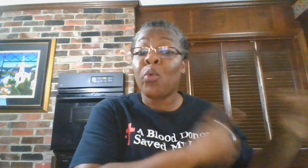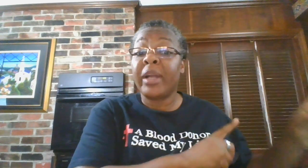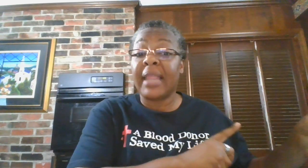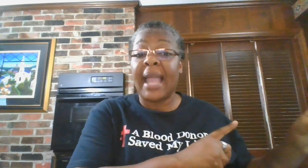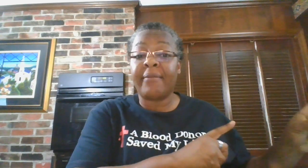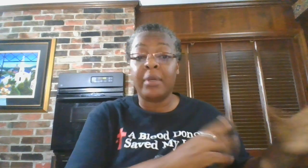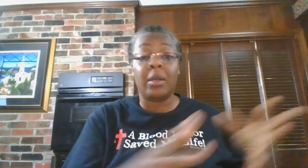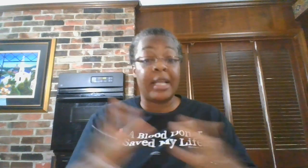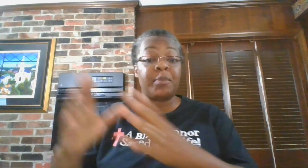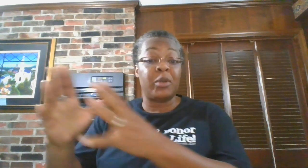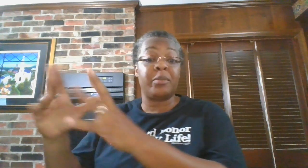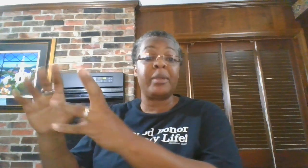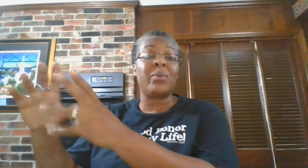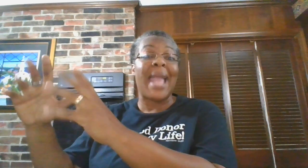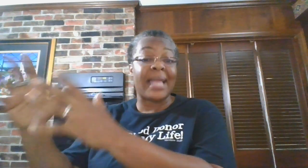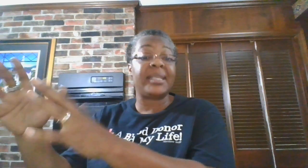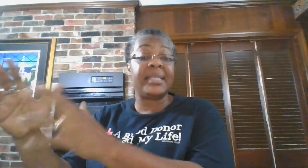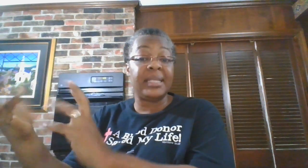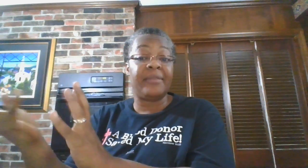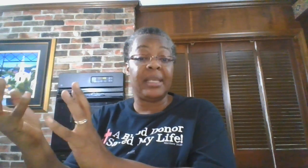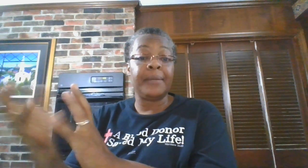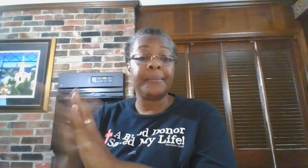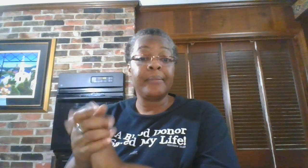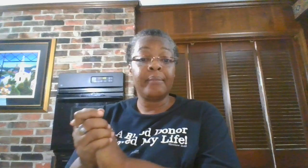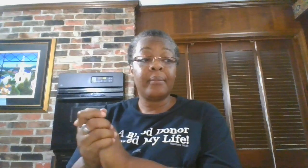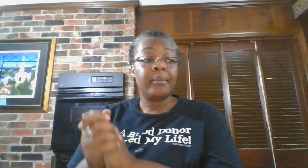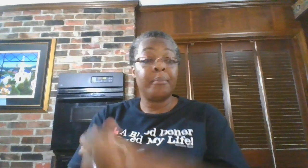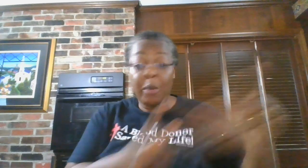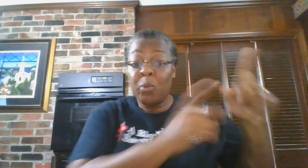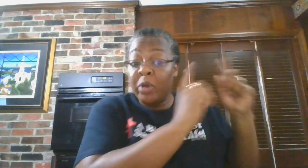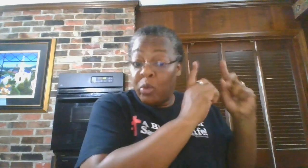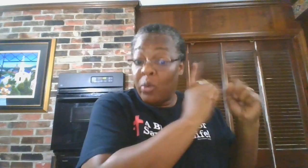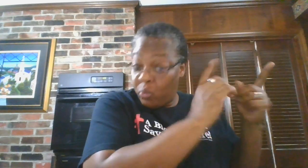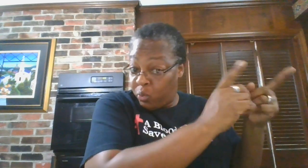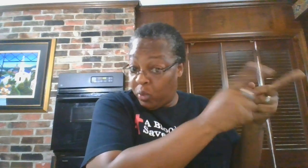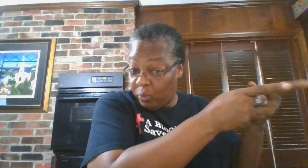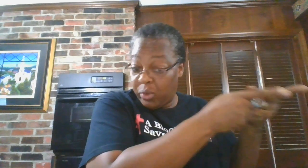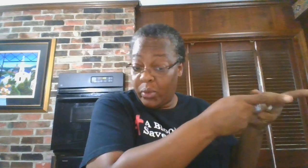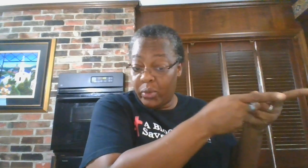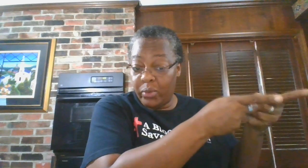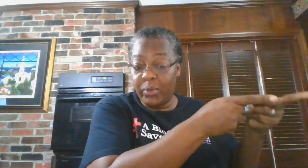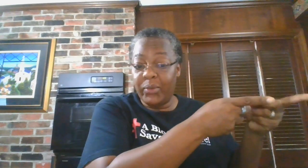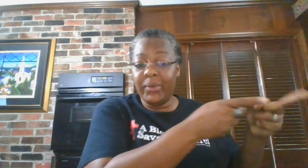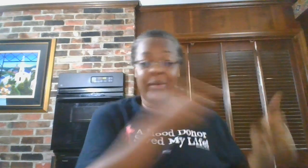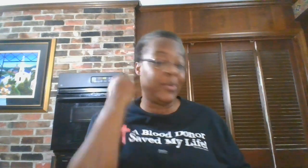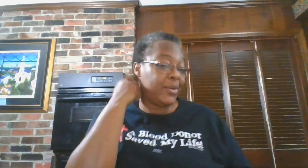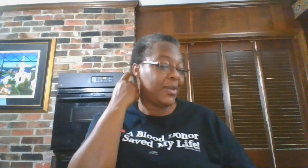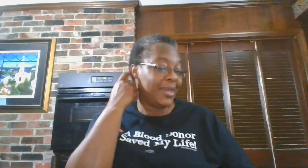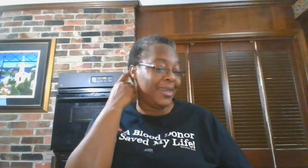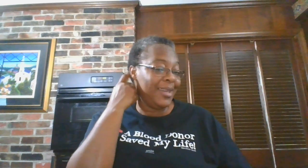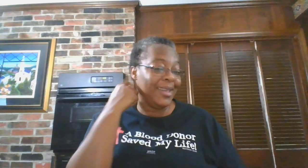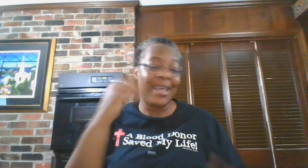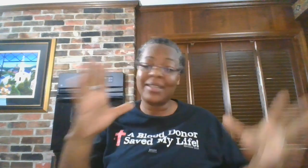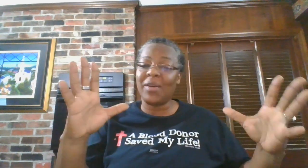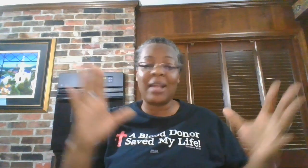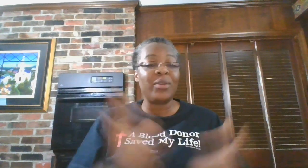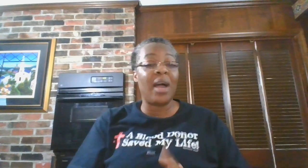real life. You know, that's supposed to be reality TV. But what, what, what, what, so I don't know.